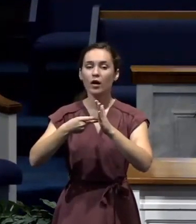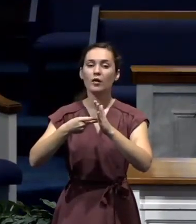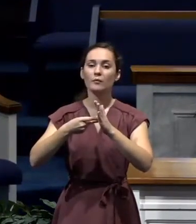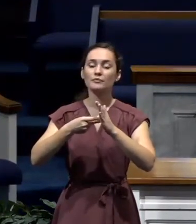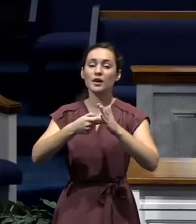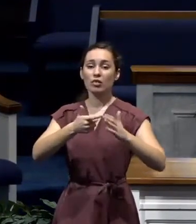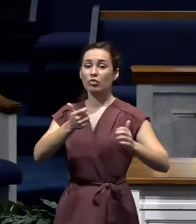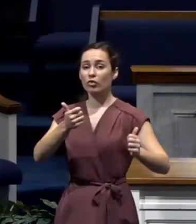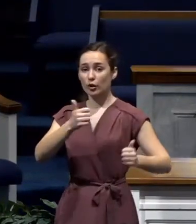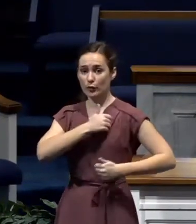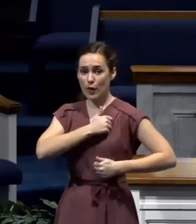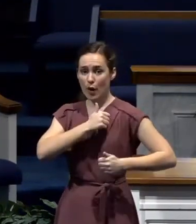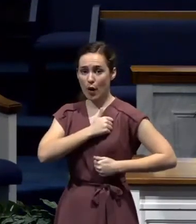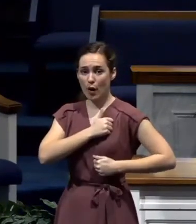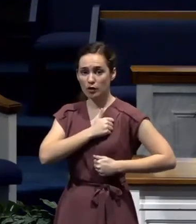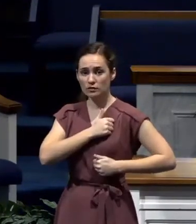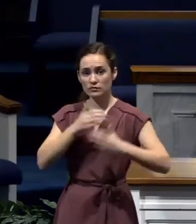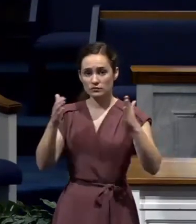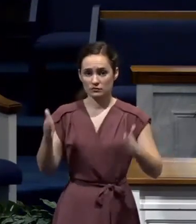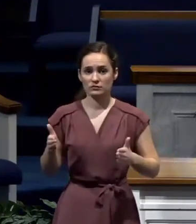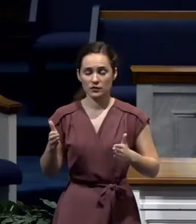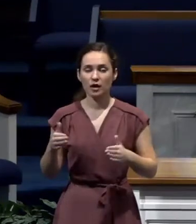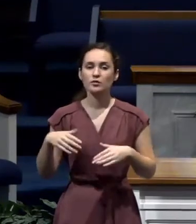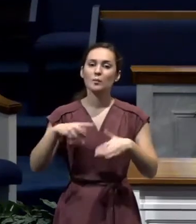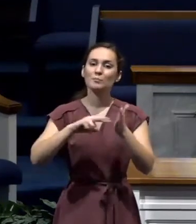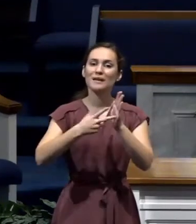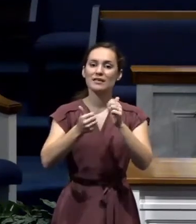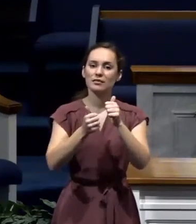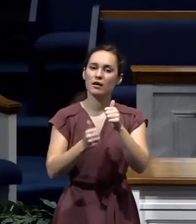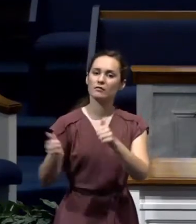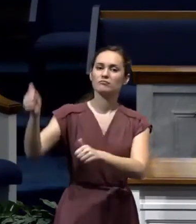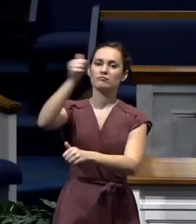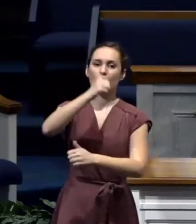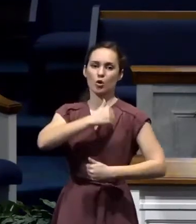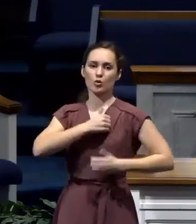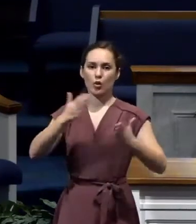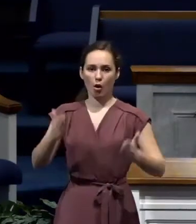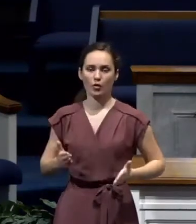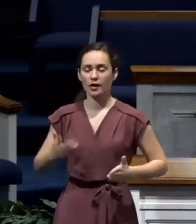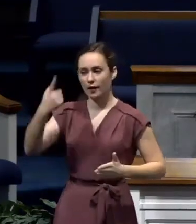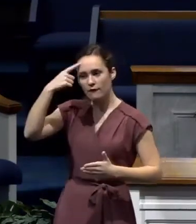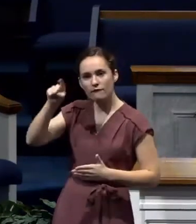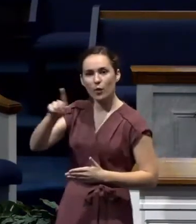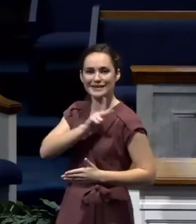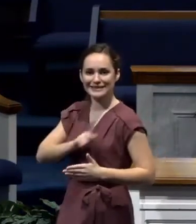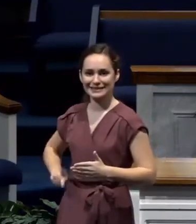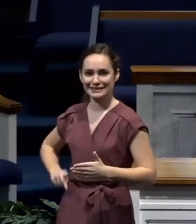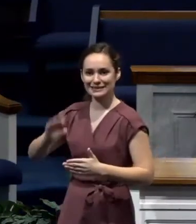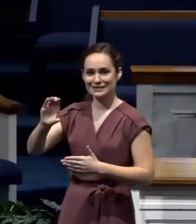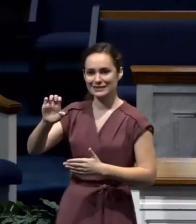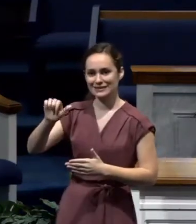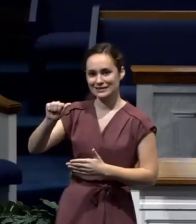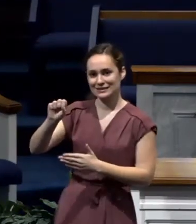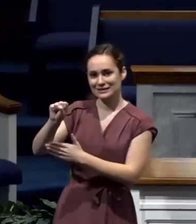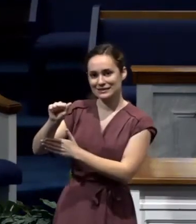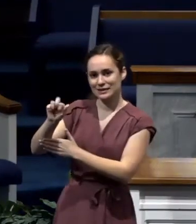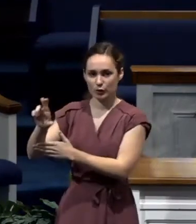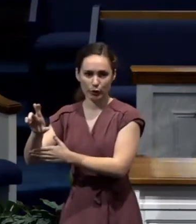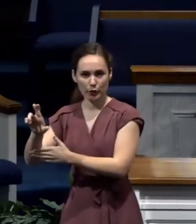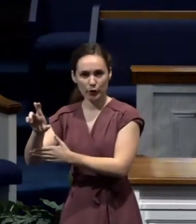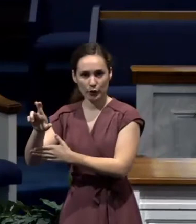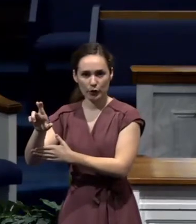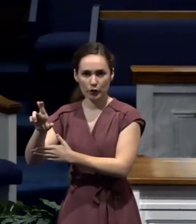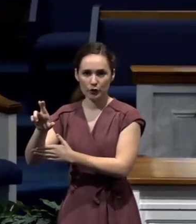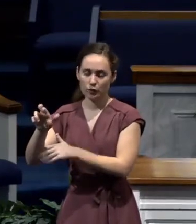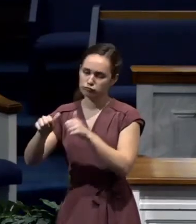These were the elite guards of Caesar. They was an elite unit of military soldiers. This